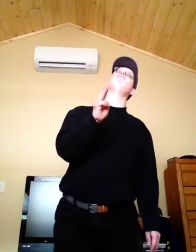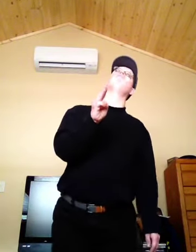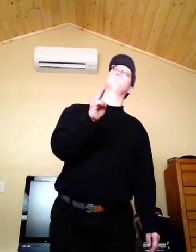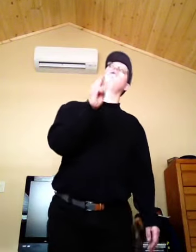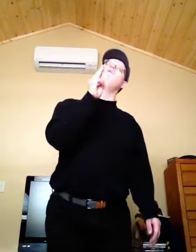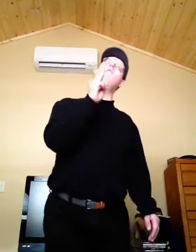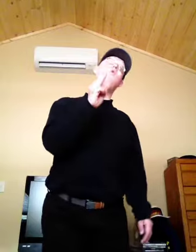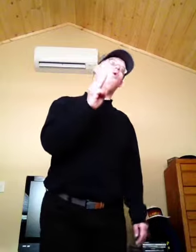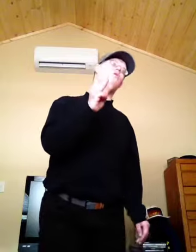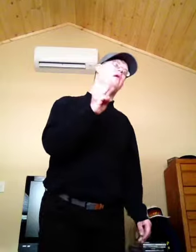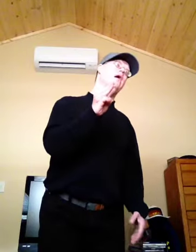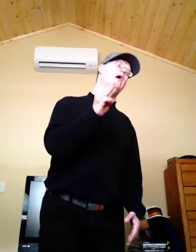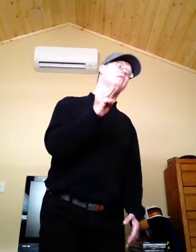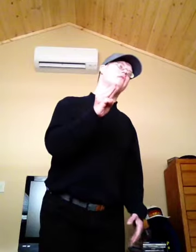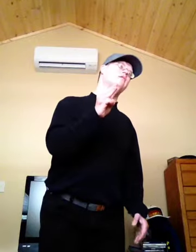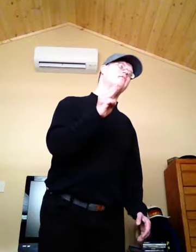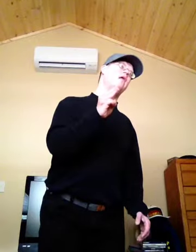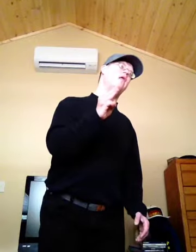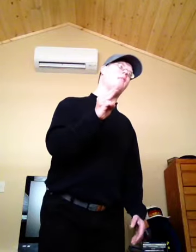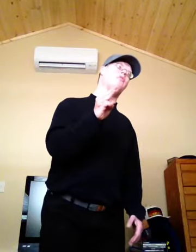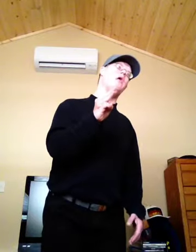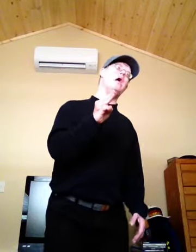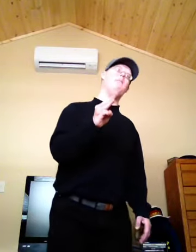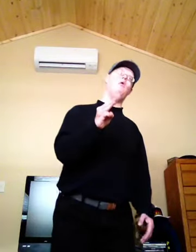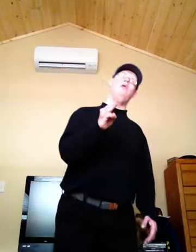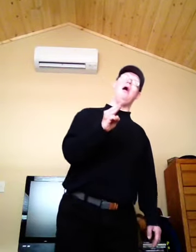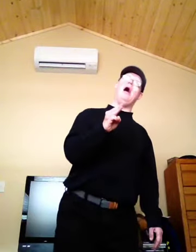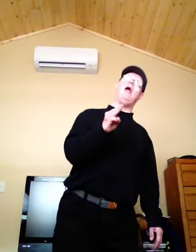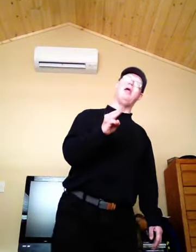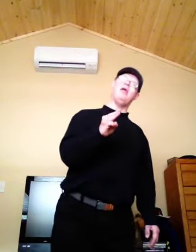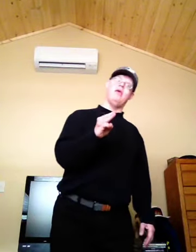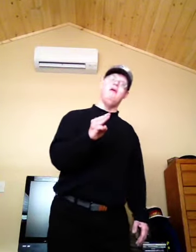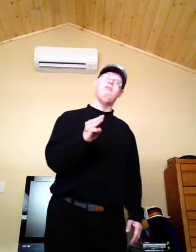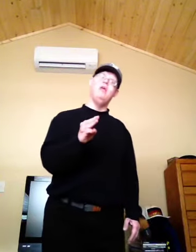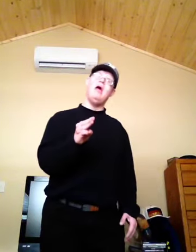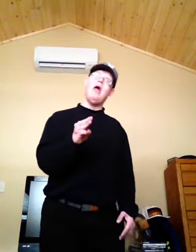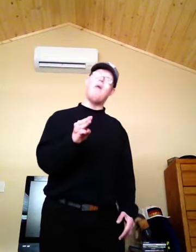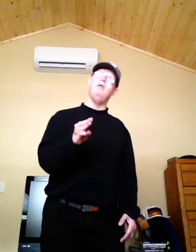Some voters get really upset about that. I have seen it happen.